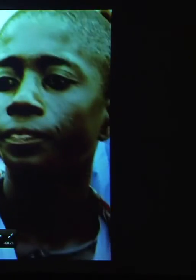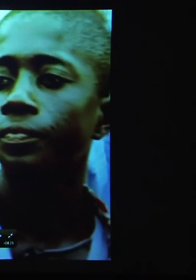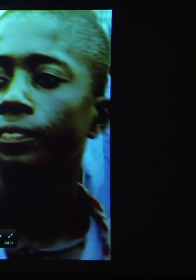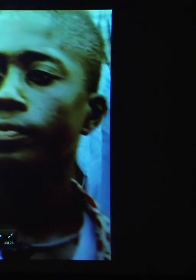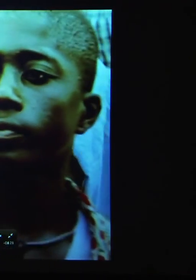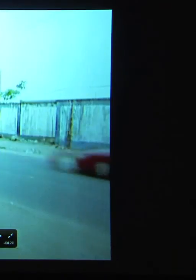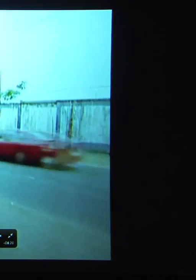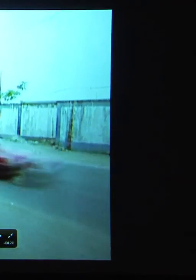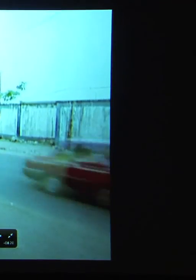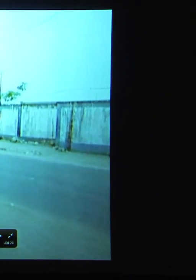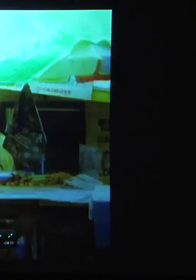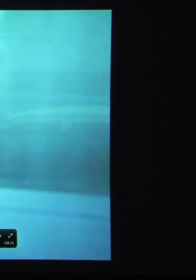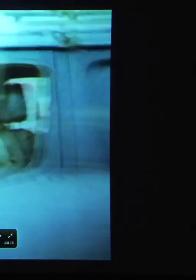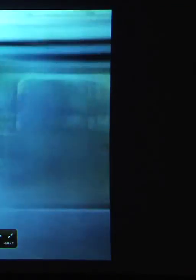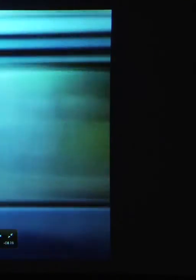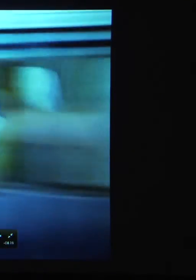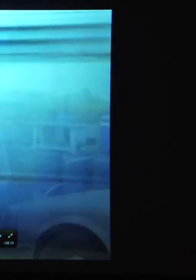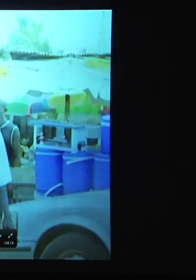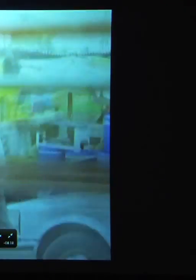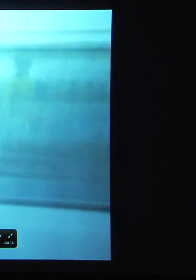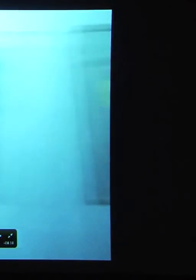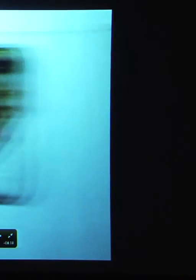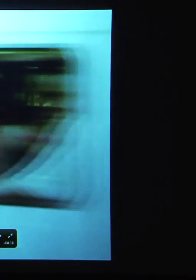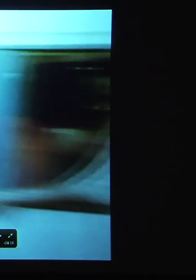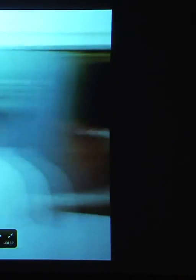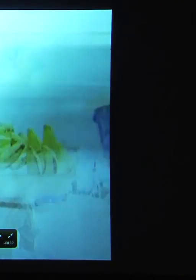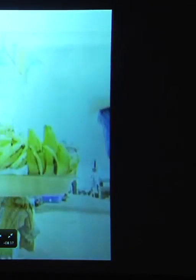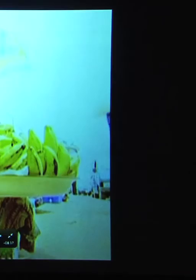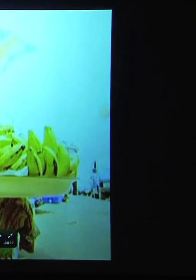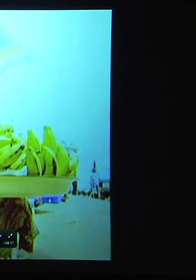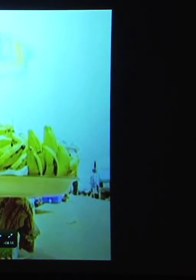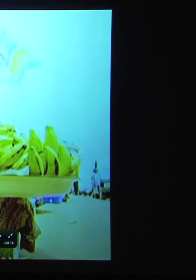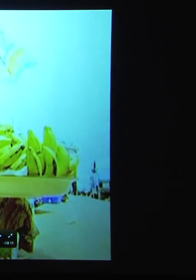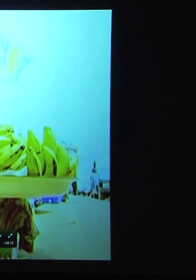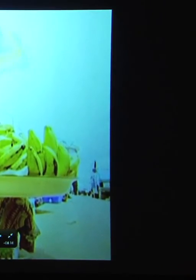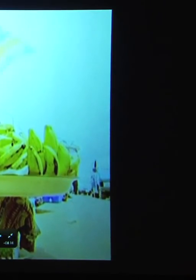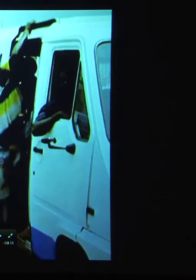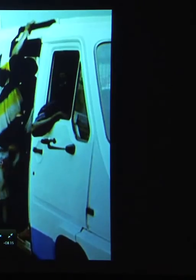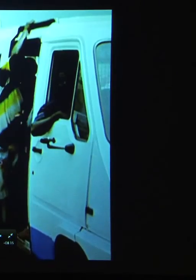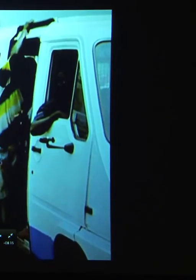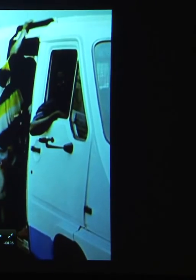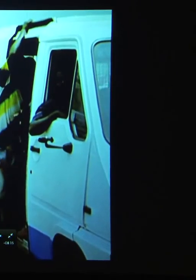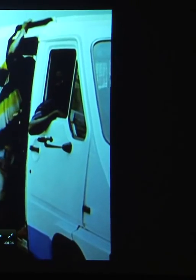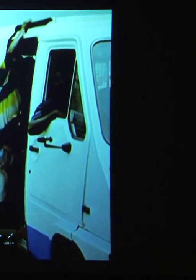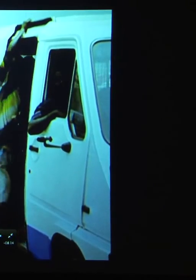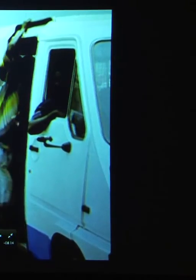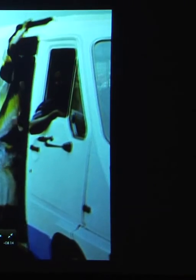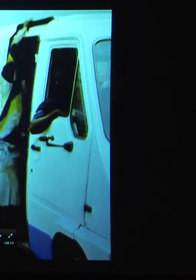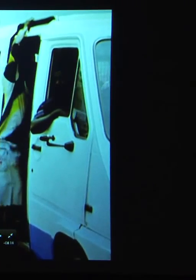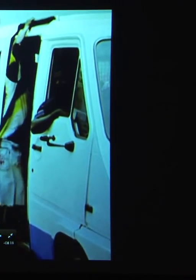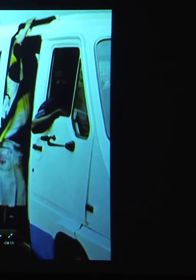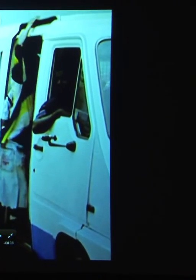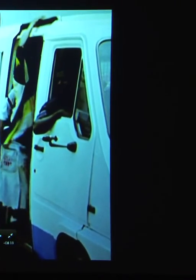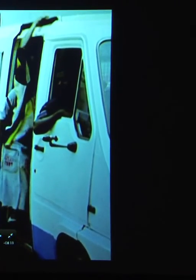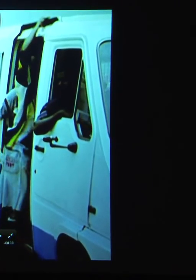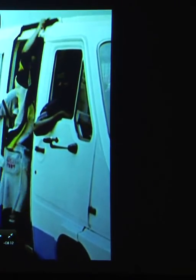It's Monday in Monrovia. The of Liberia, West Africa, and a city of about one million. But there are few countries in the world